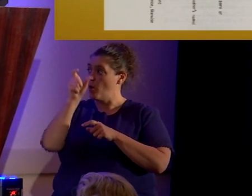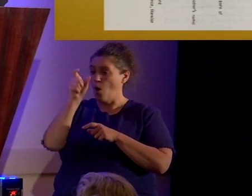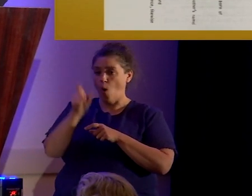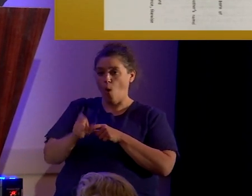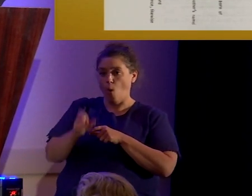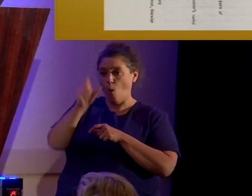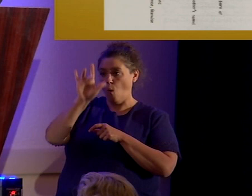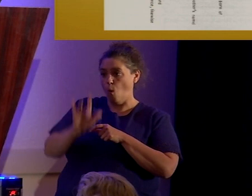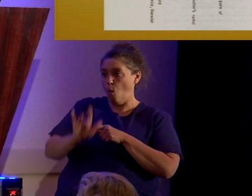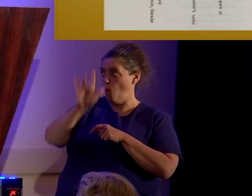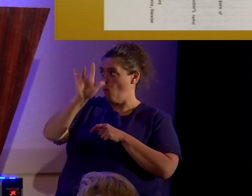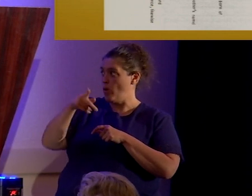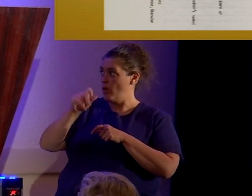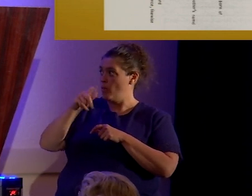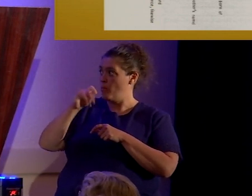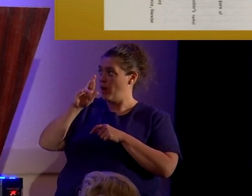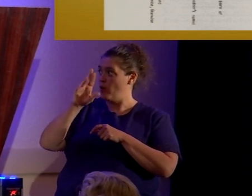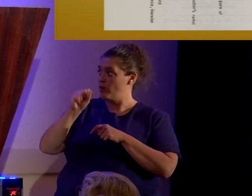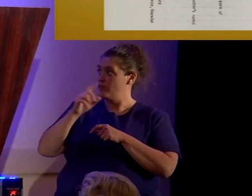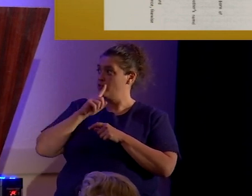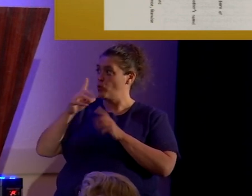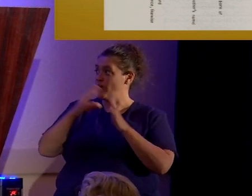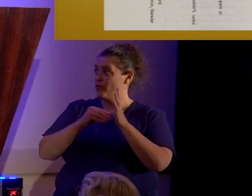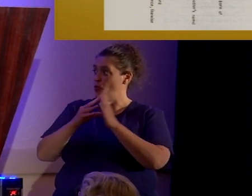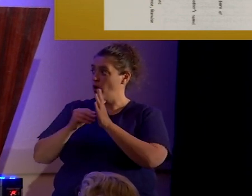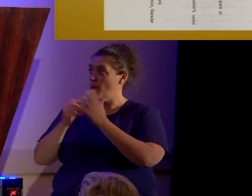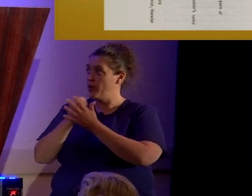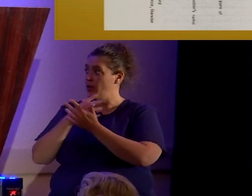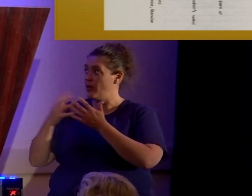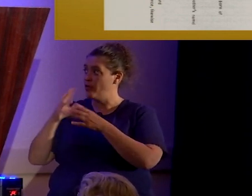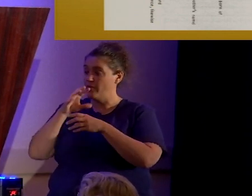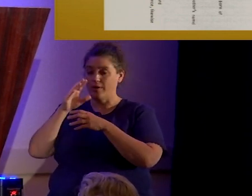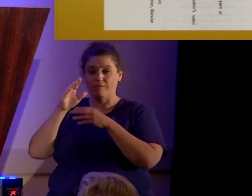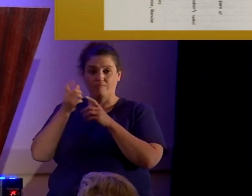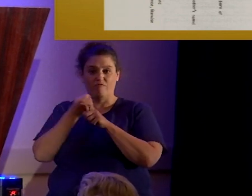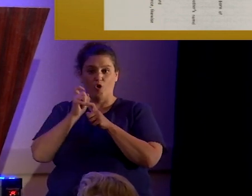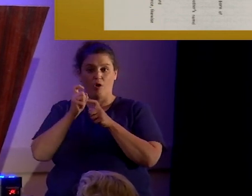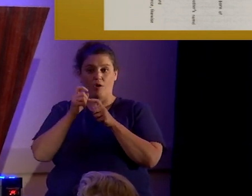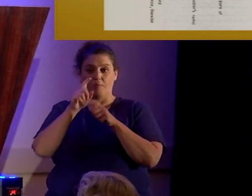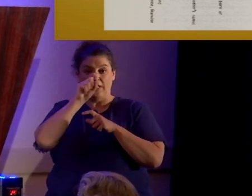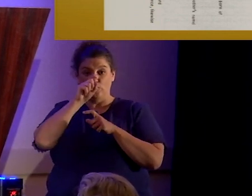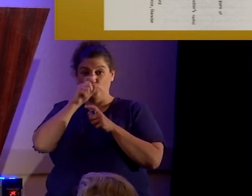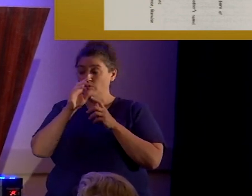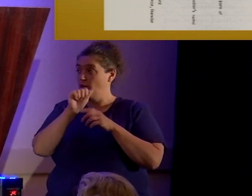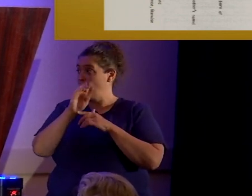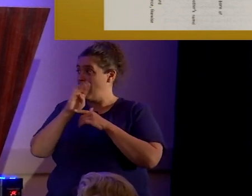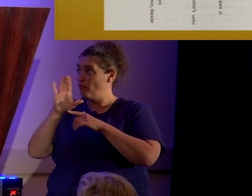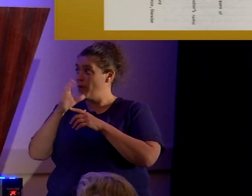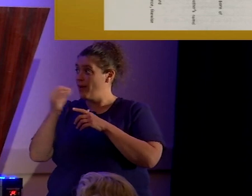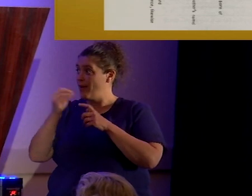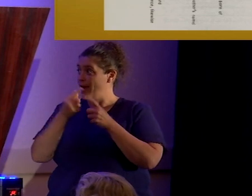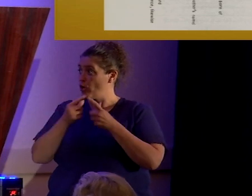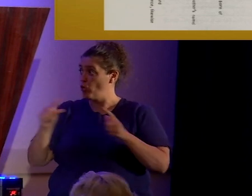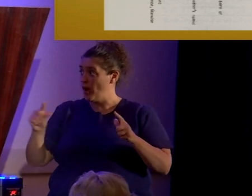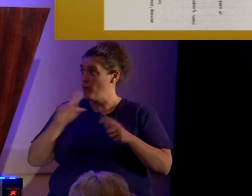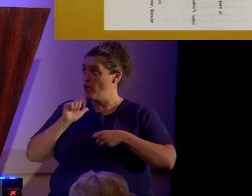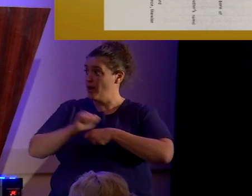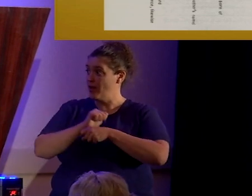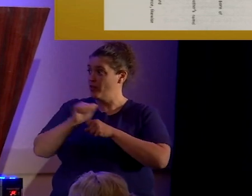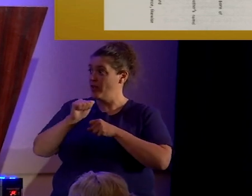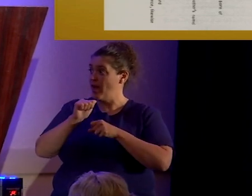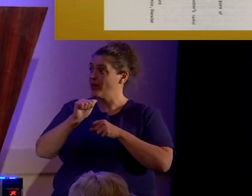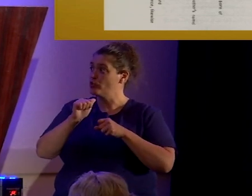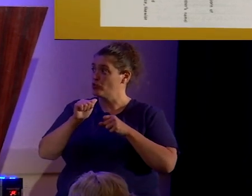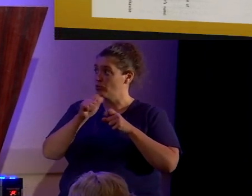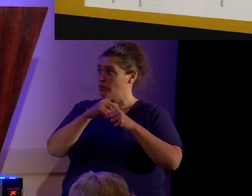papyrus. If you copy out all of the characters from the Egyptian alphabet and grammar and copy the actual characters from the papyrus,